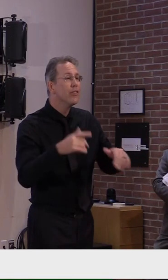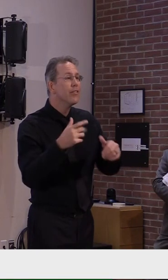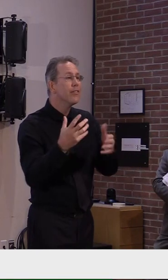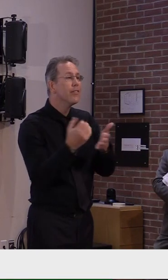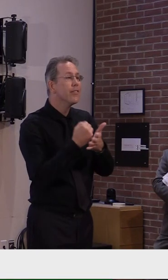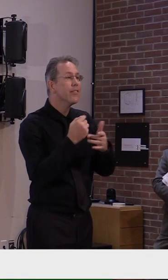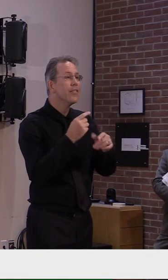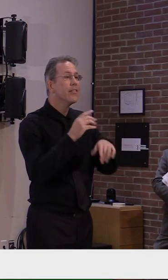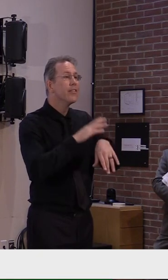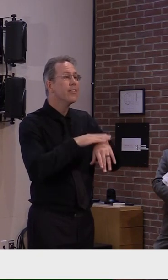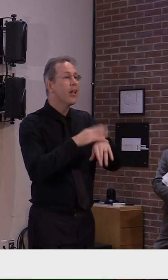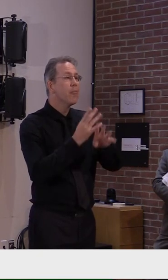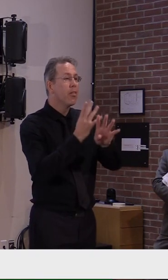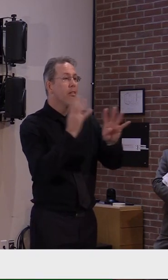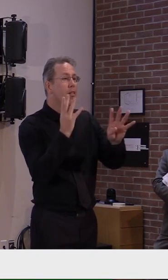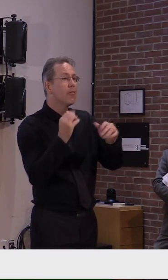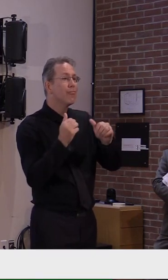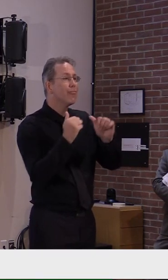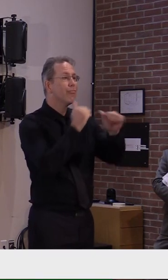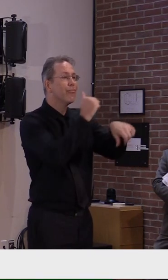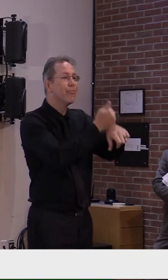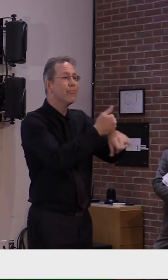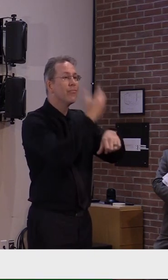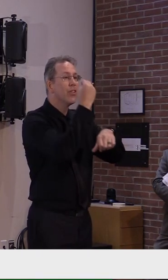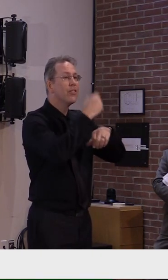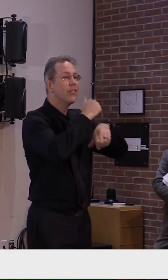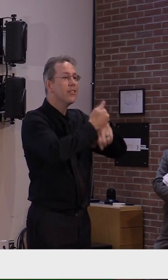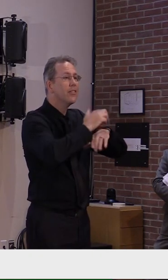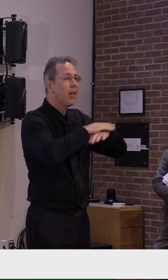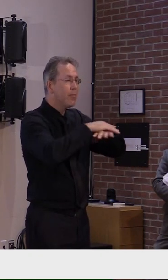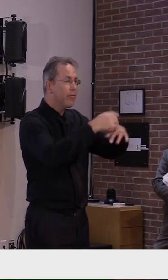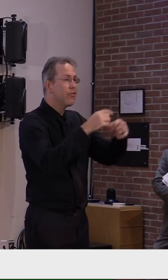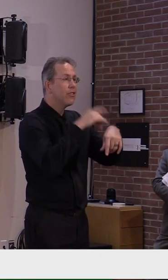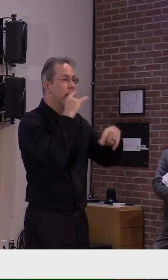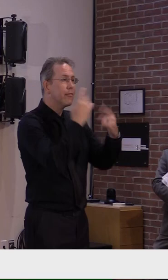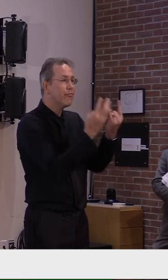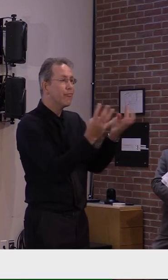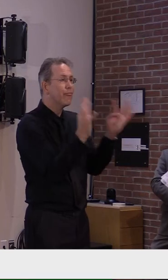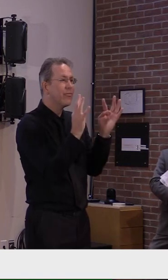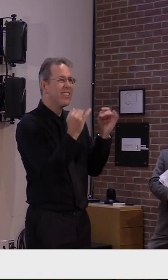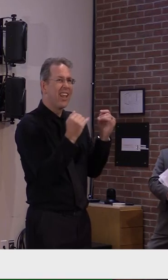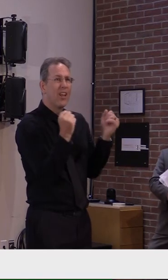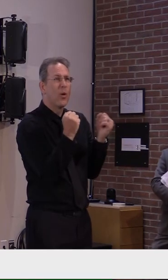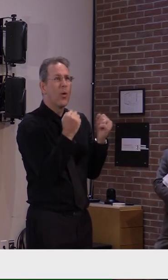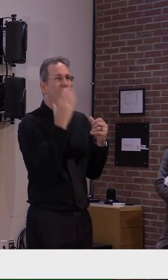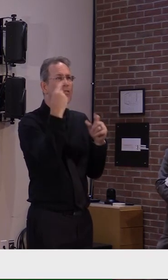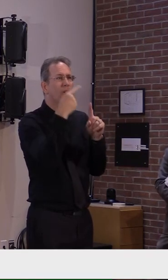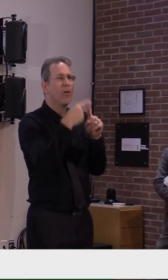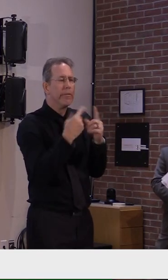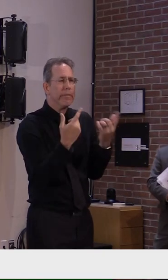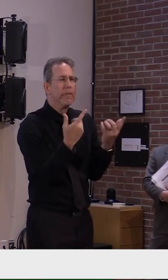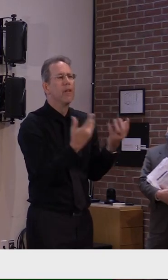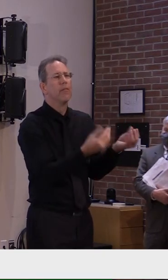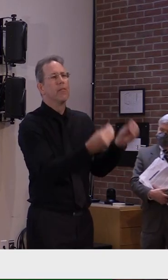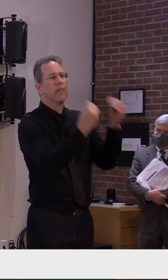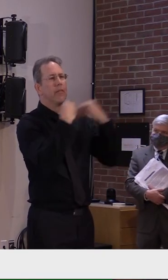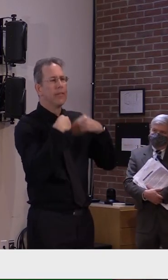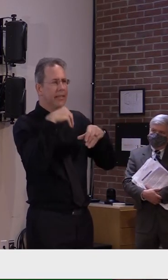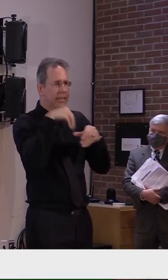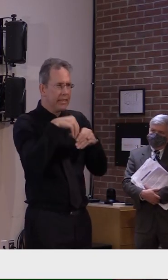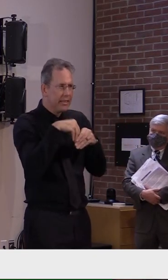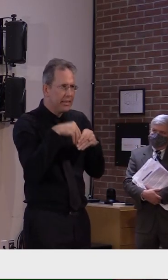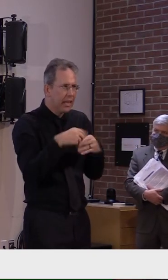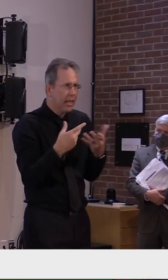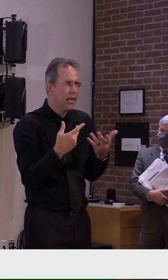hours halloween was not a warm night so even people who had planned on an outdoor gathering which